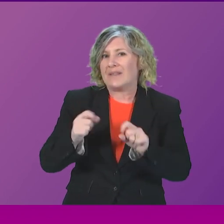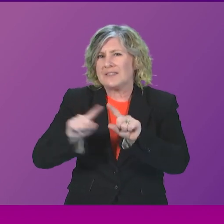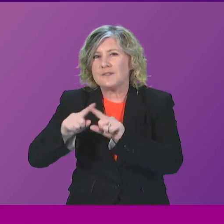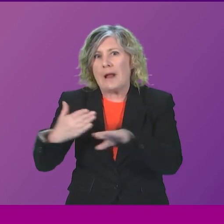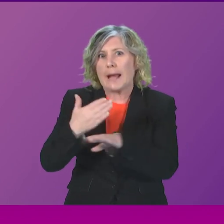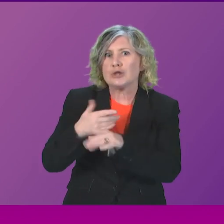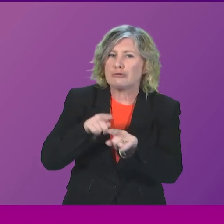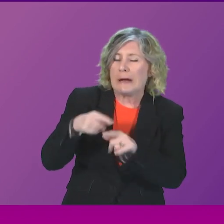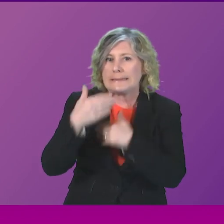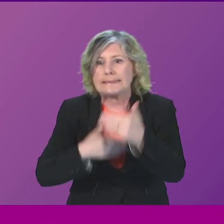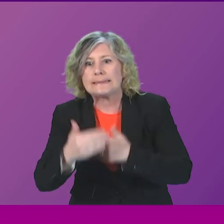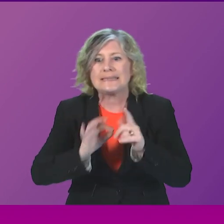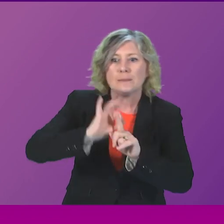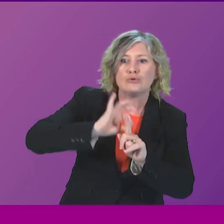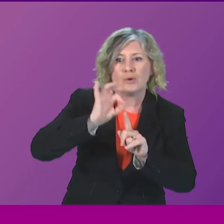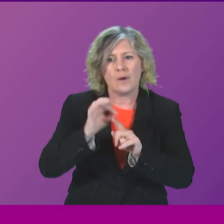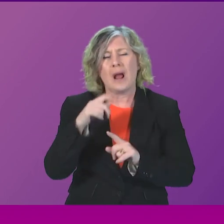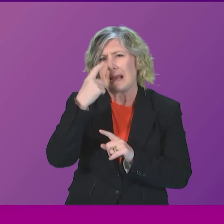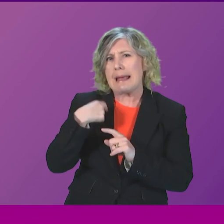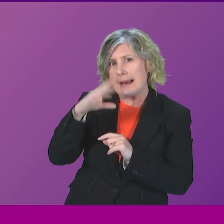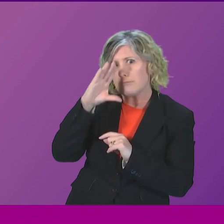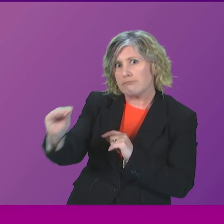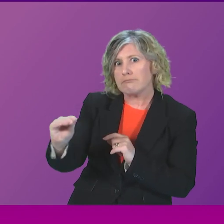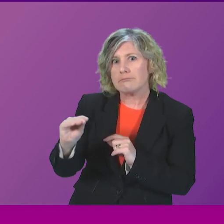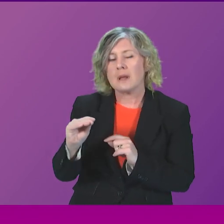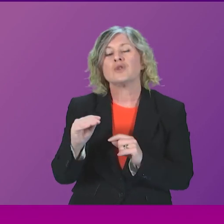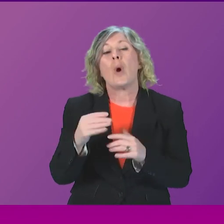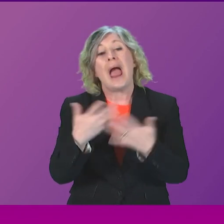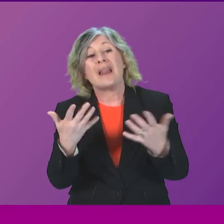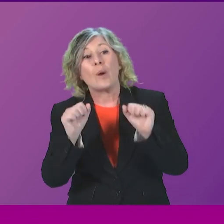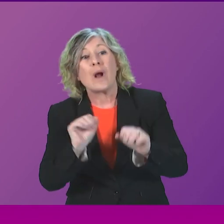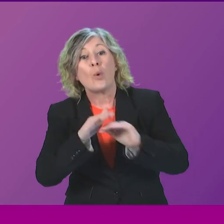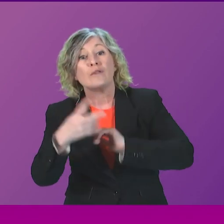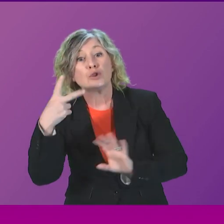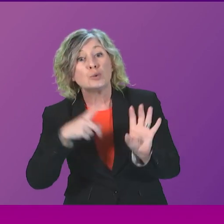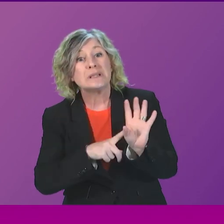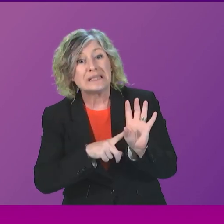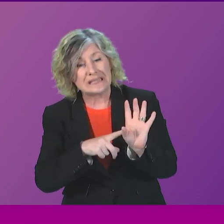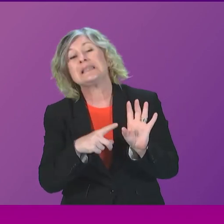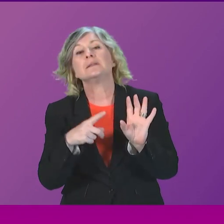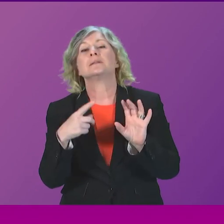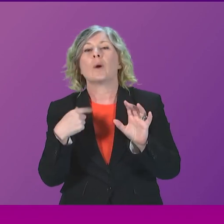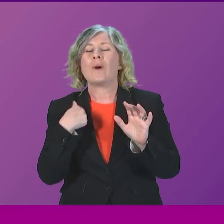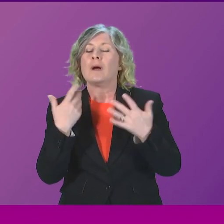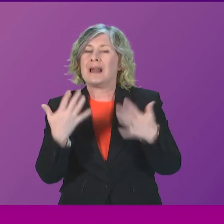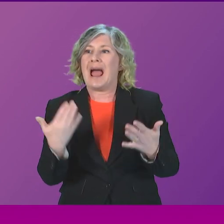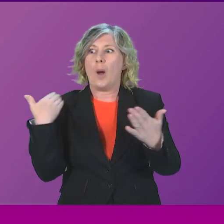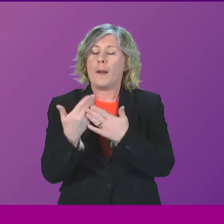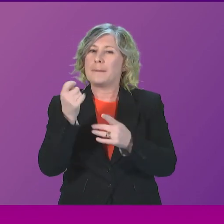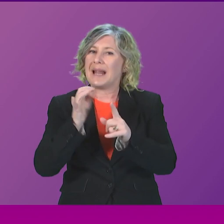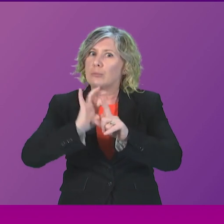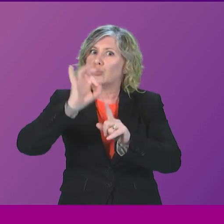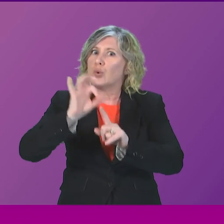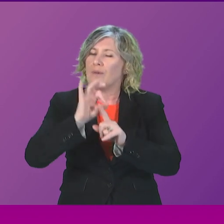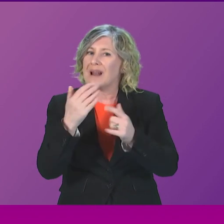It is fair to say that when it comes to waits over two years, in a number of cases we have made significant improvements. If look at inpatient day